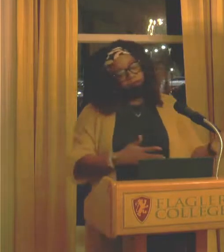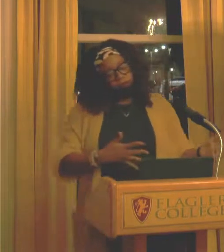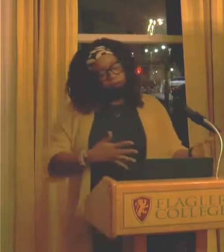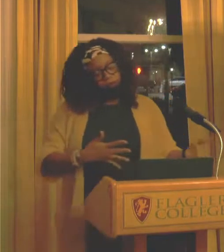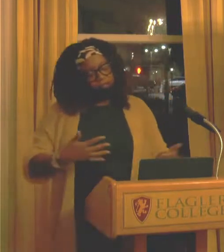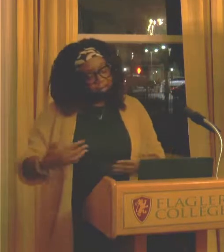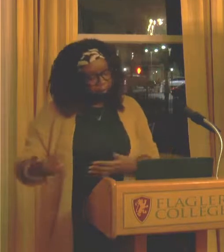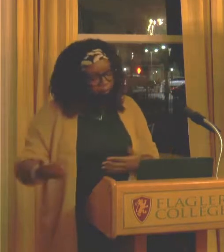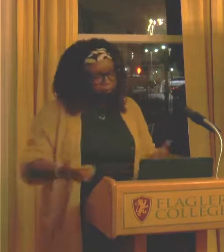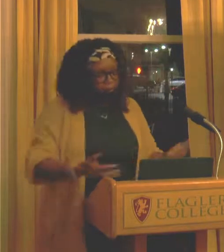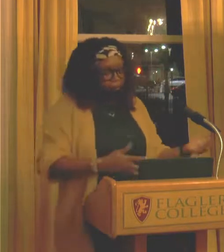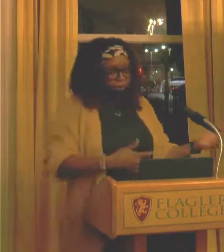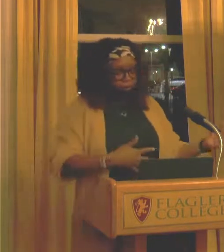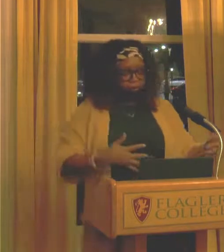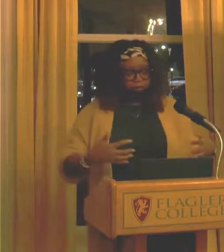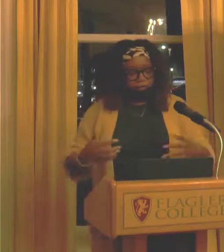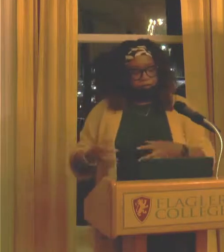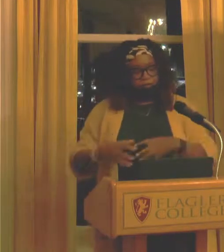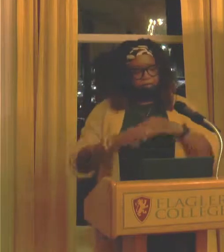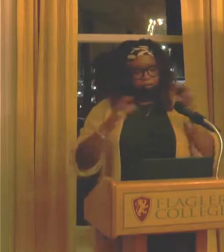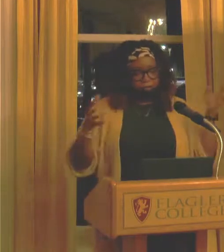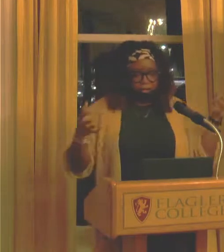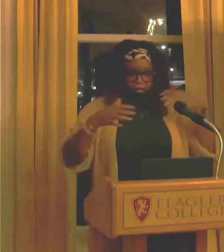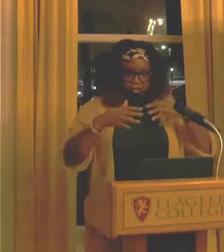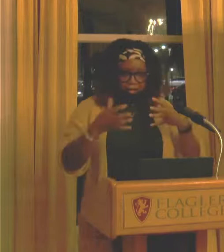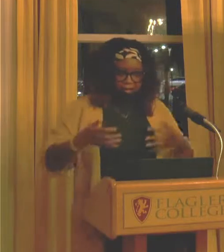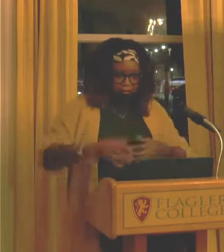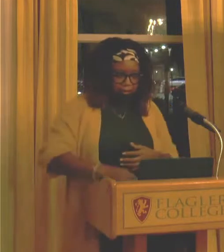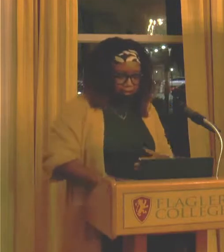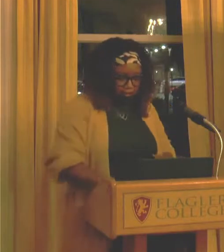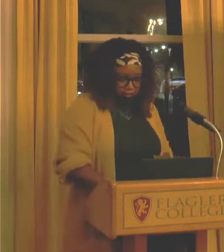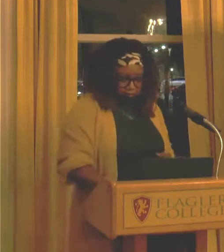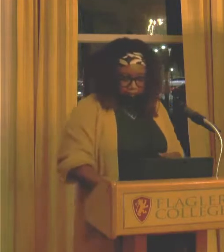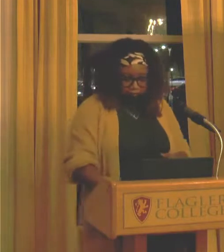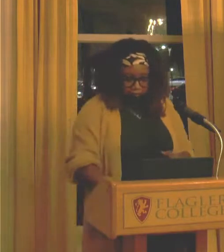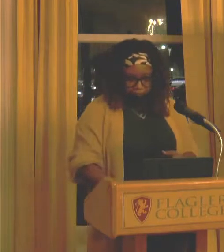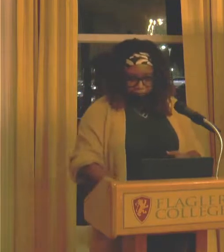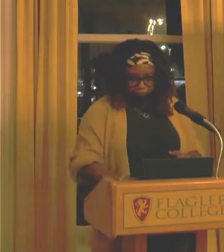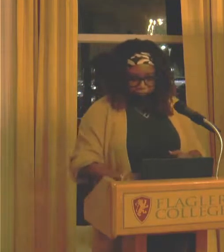So, over time, my work has sort of lived in that space.